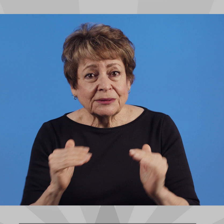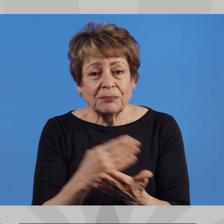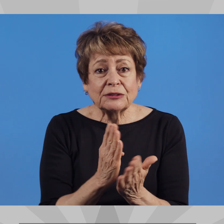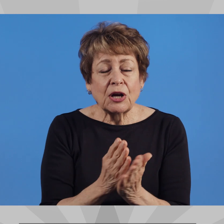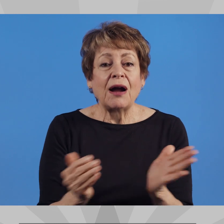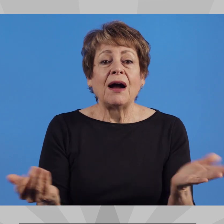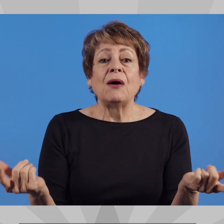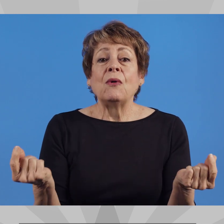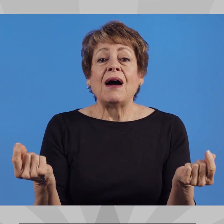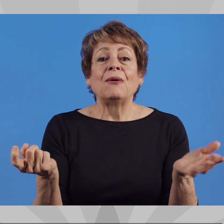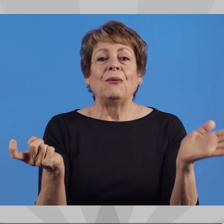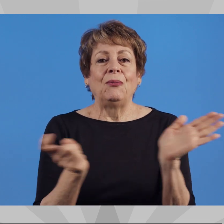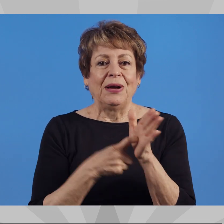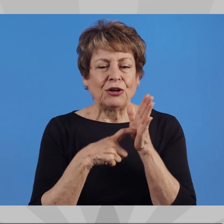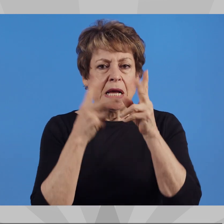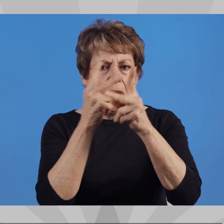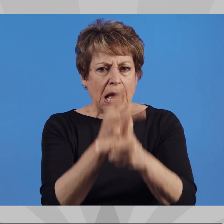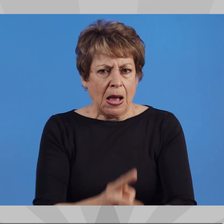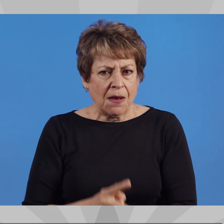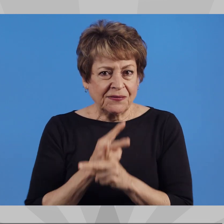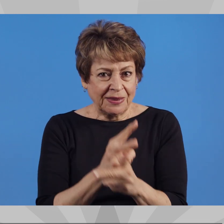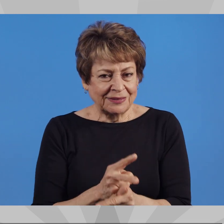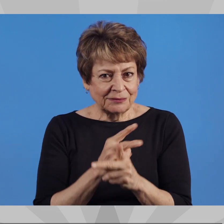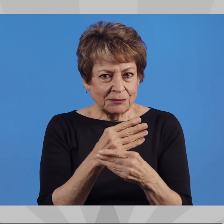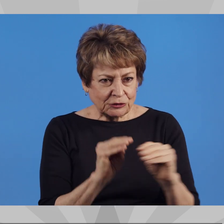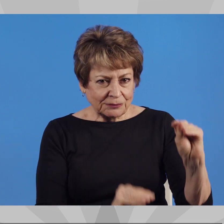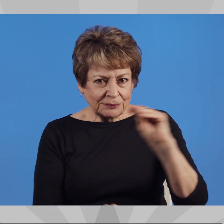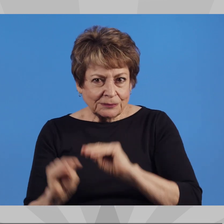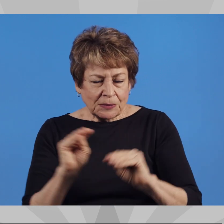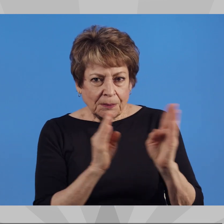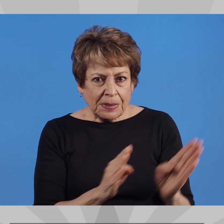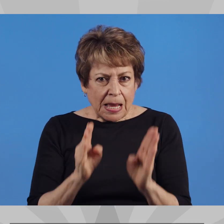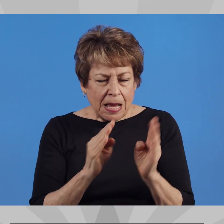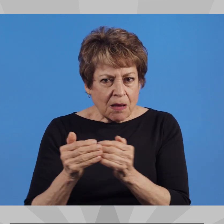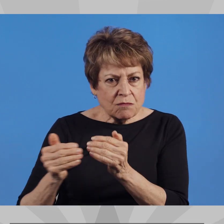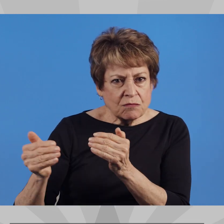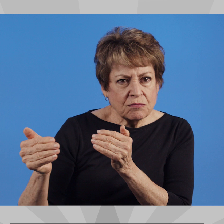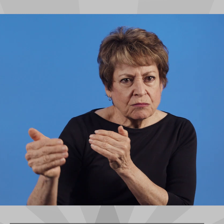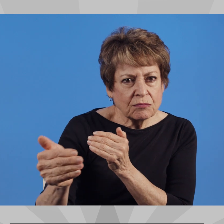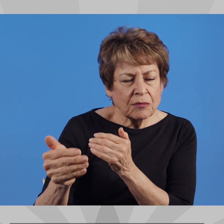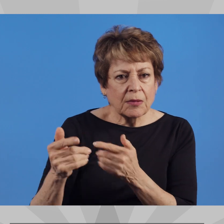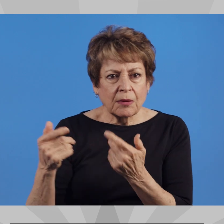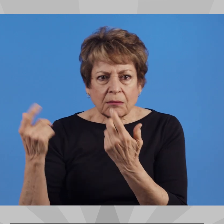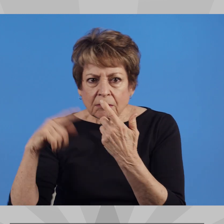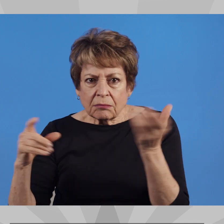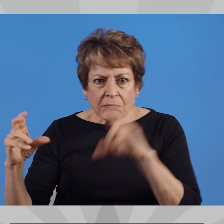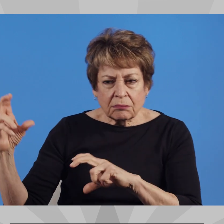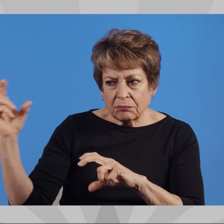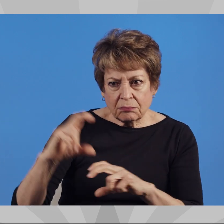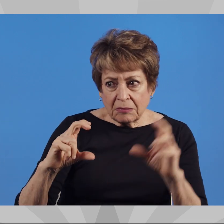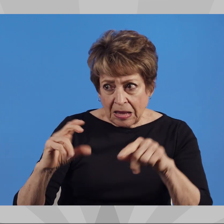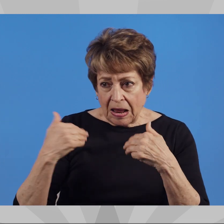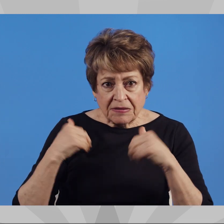ACHIEVING A BALANCED BUDGET OFTEN REQUIRES CAREFUL BUDGET PLANNING, EFFECTIVE ALLOCATION OF RESOURCES,